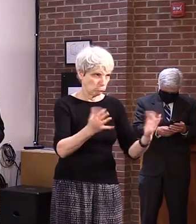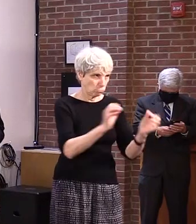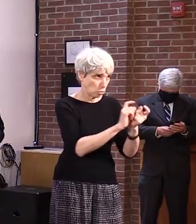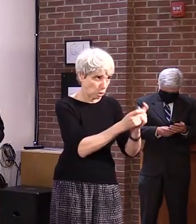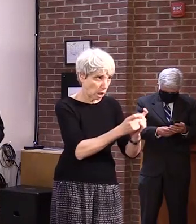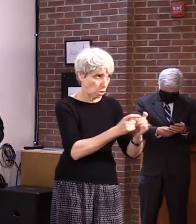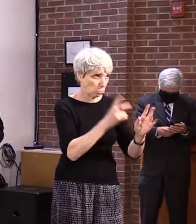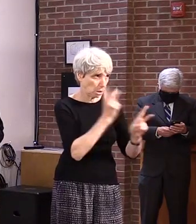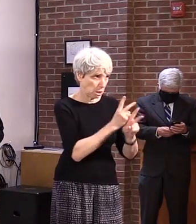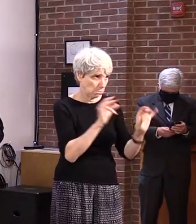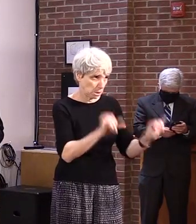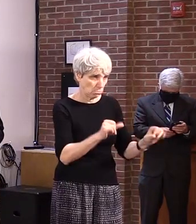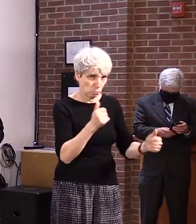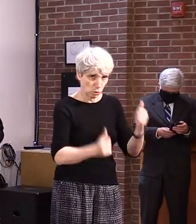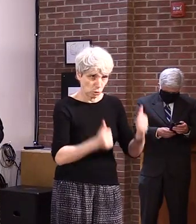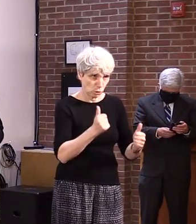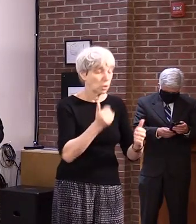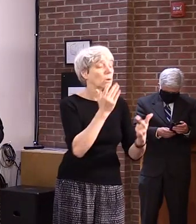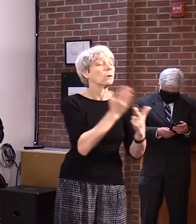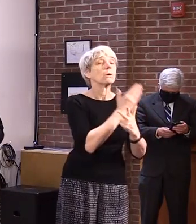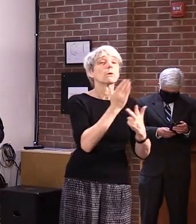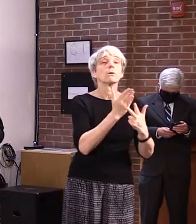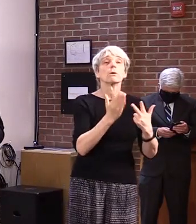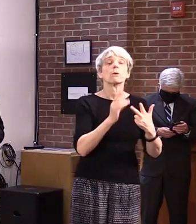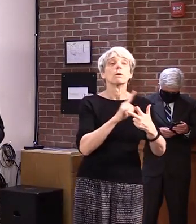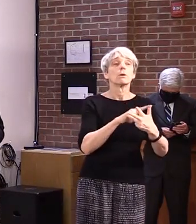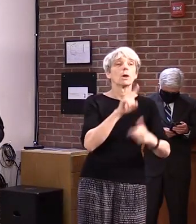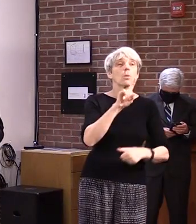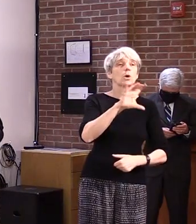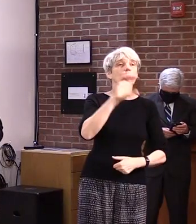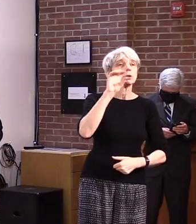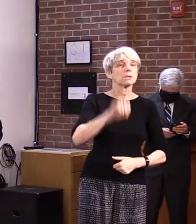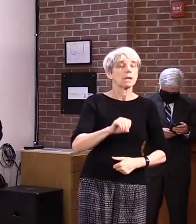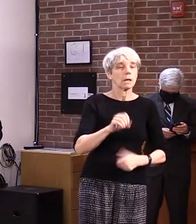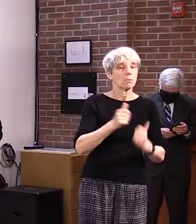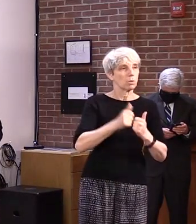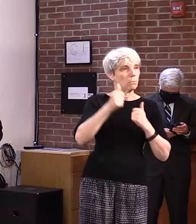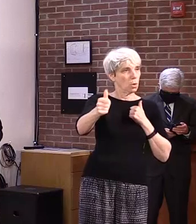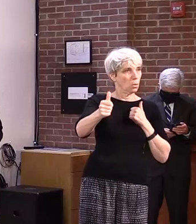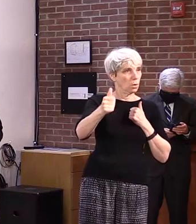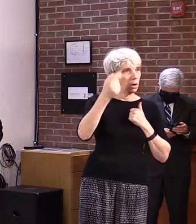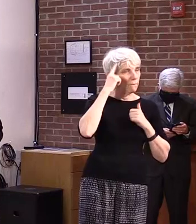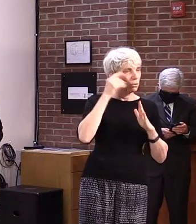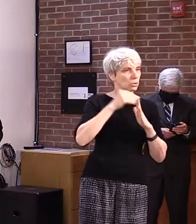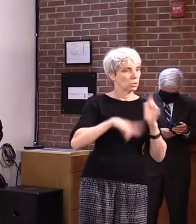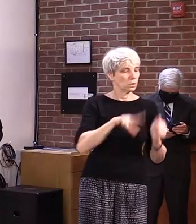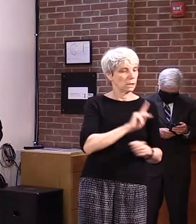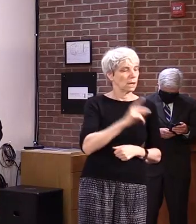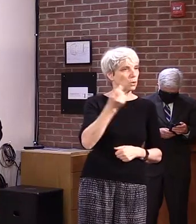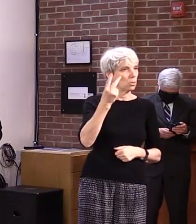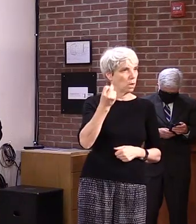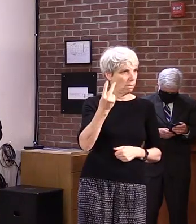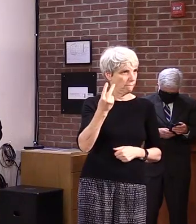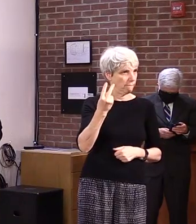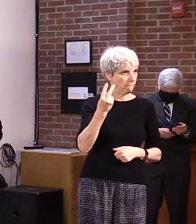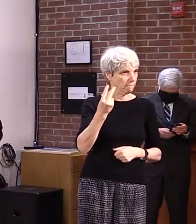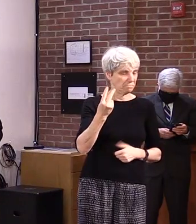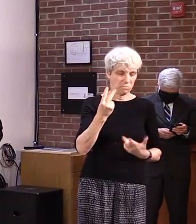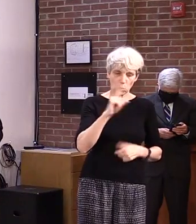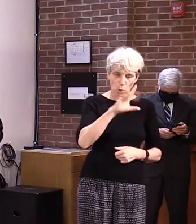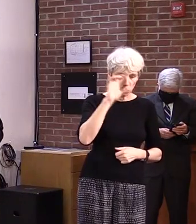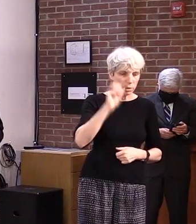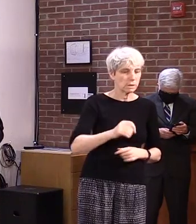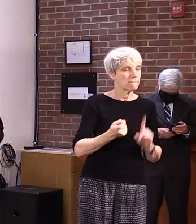learning models include a 100% remote option for all students in grades K through 12 through their newly established